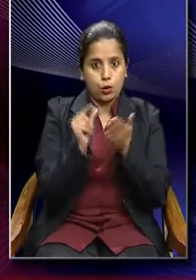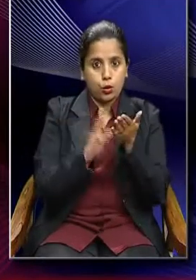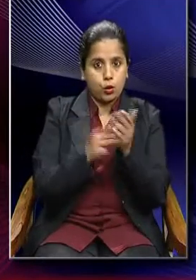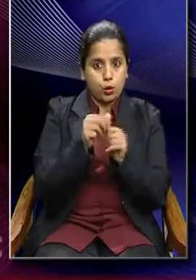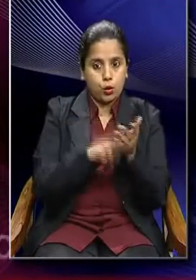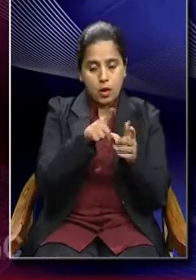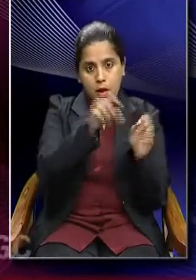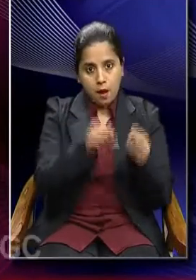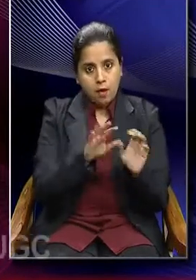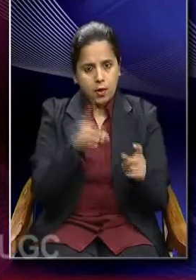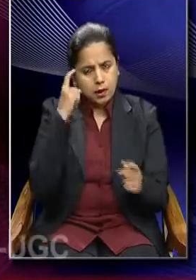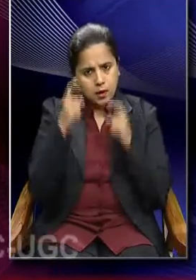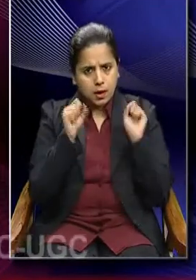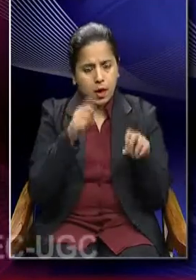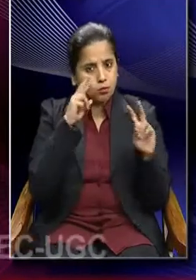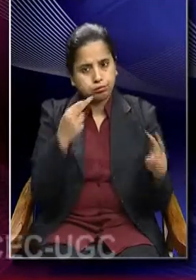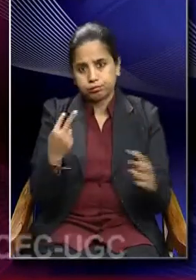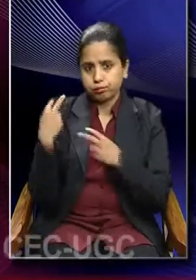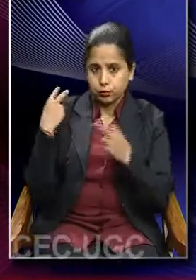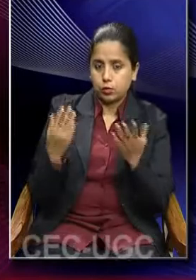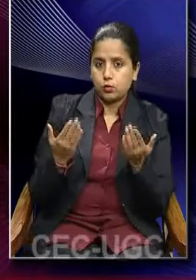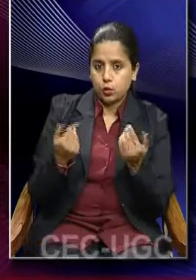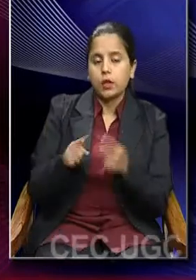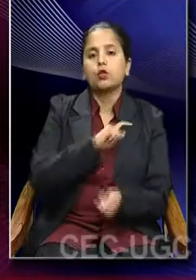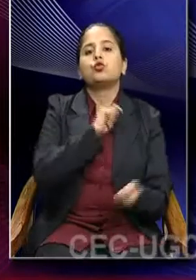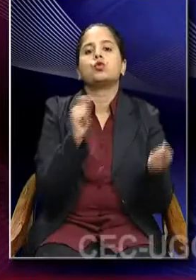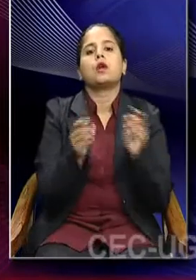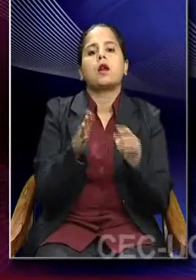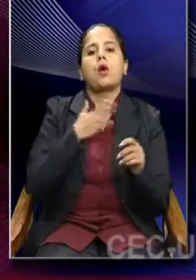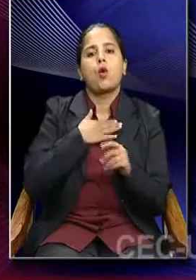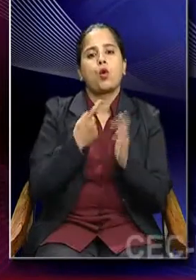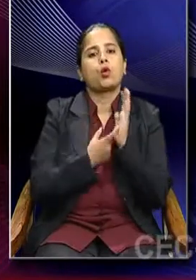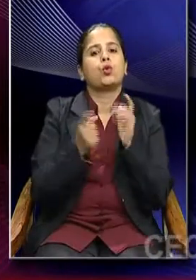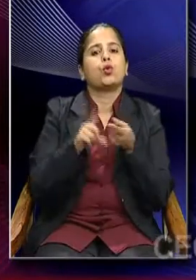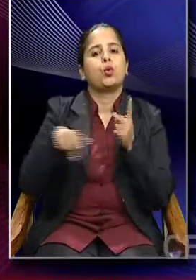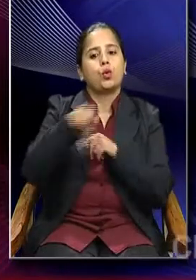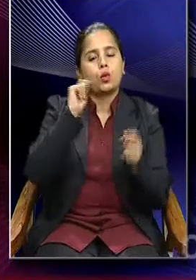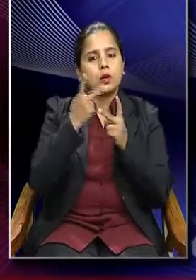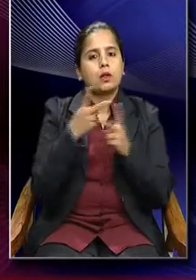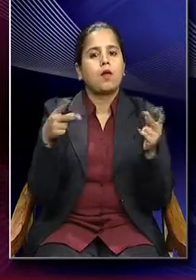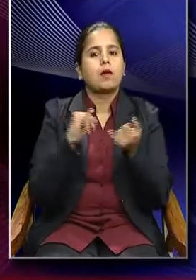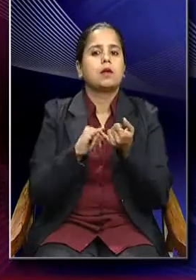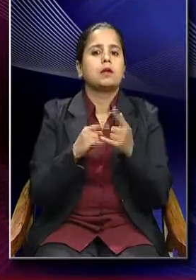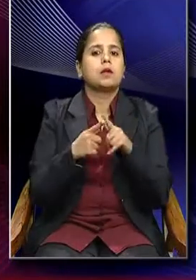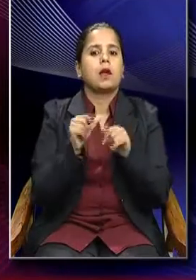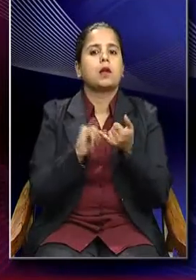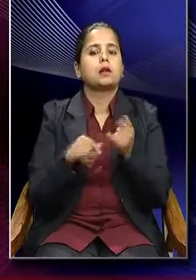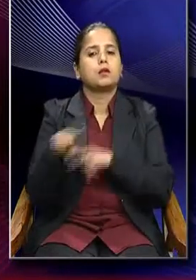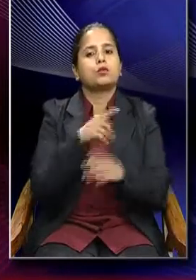a capacity to think and reflect, we change our roles and status in society.